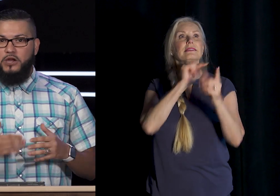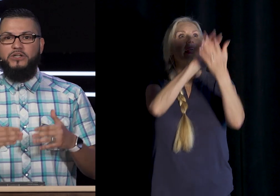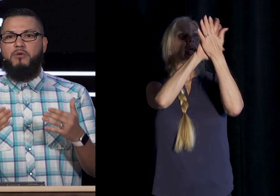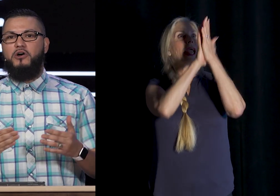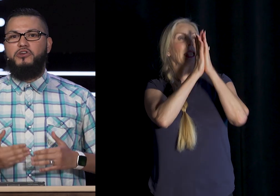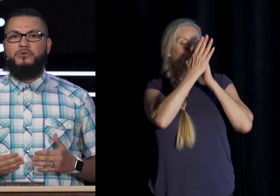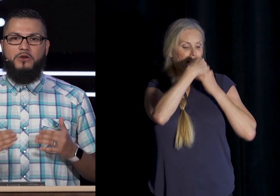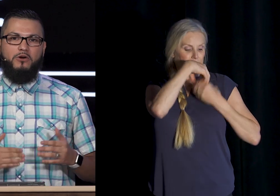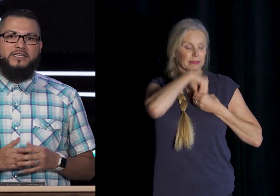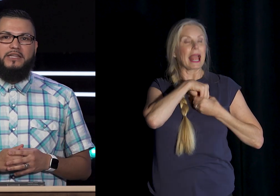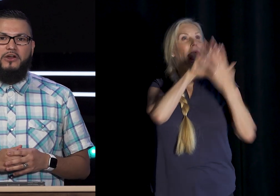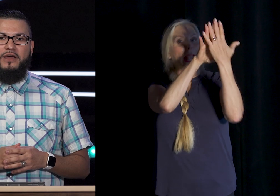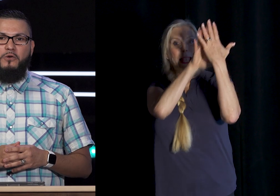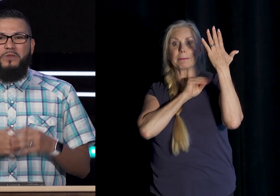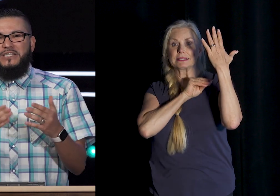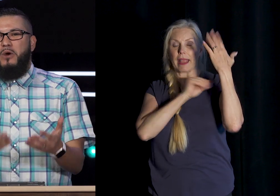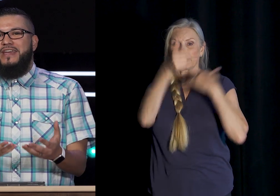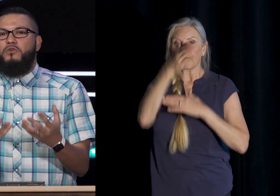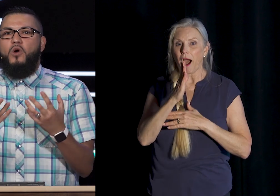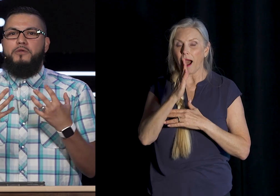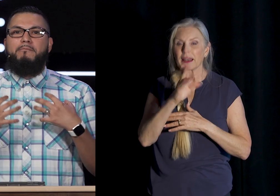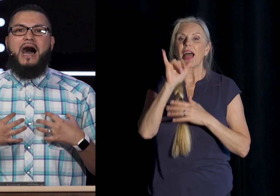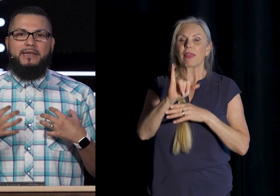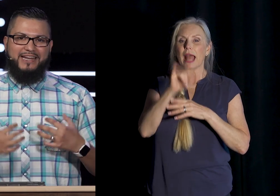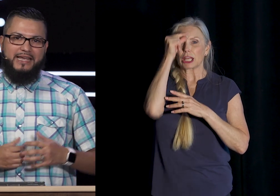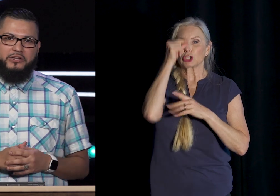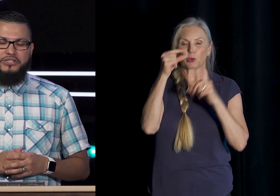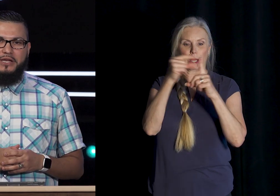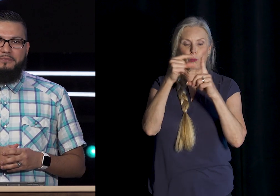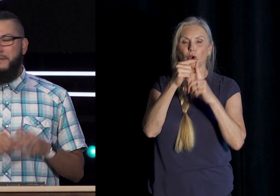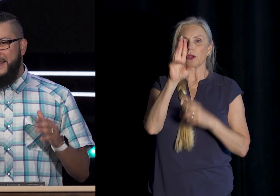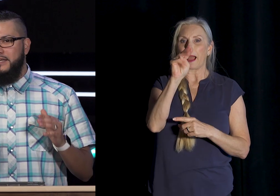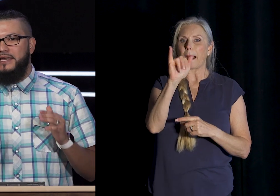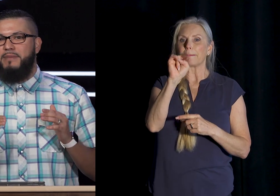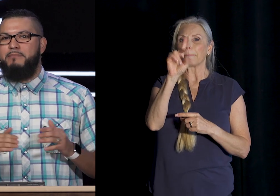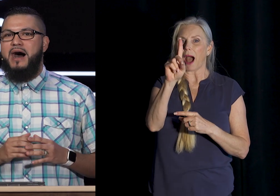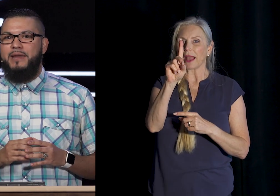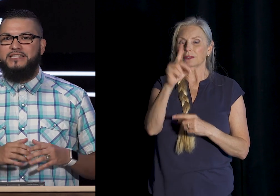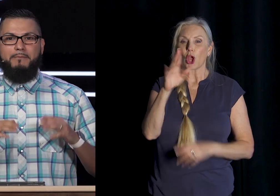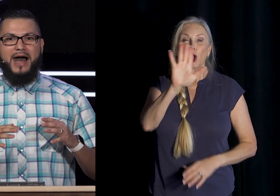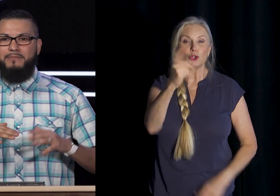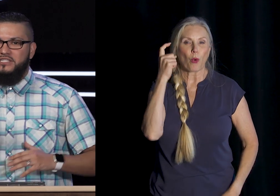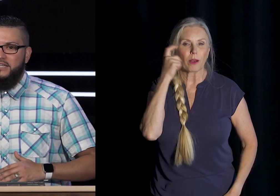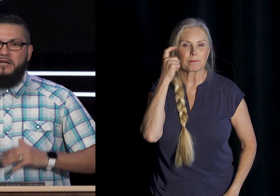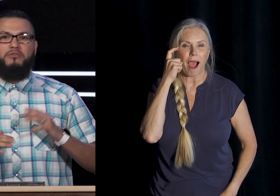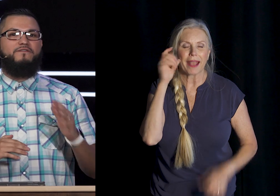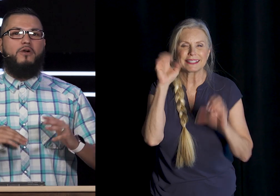In which Paul used When he wrote this letter It's where we get the word Mime in English The amazing thing about a mime Is that a mime Is seen performing